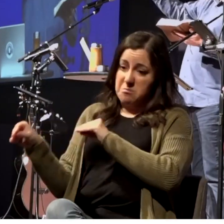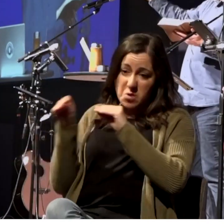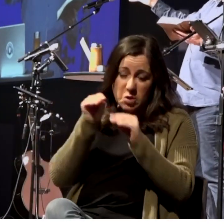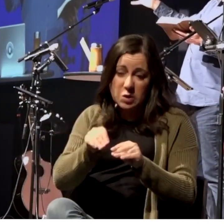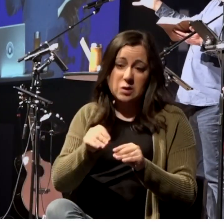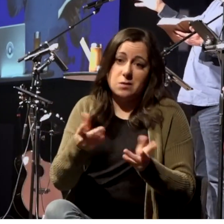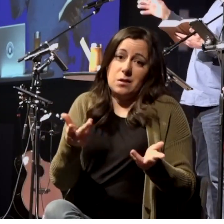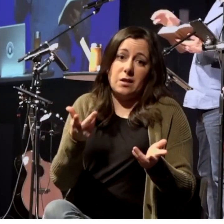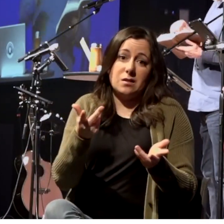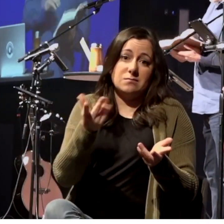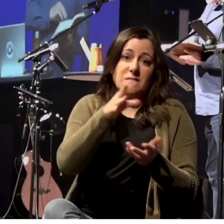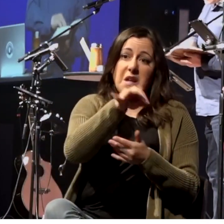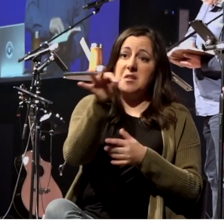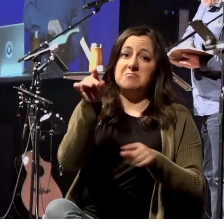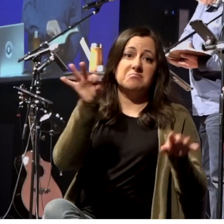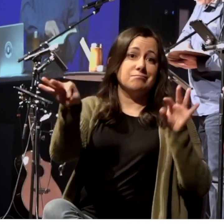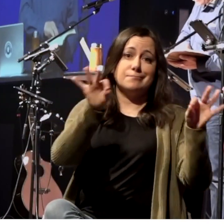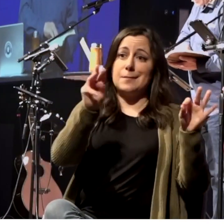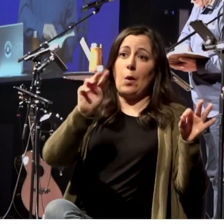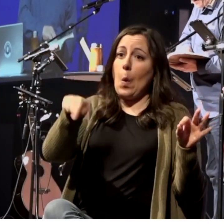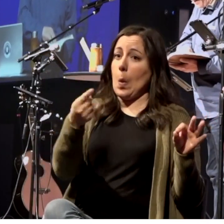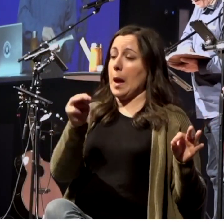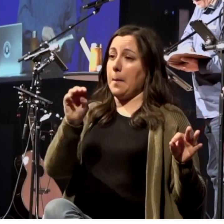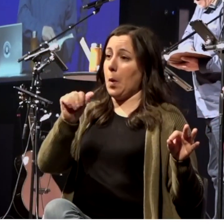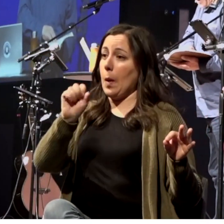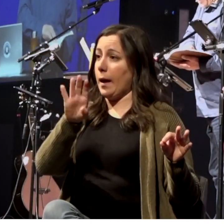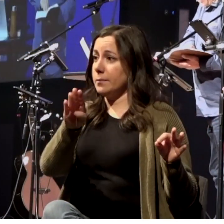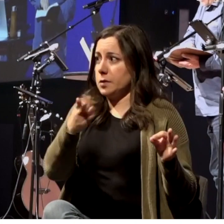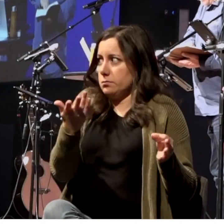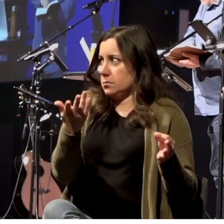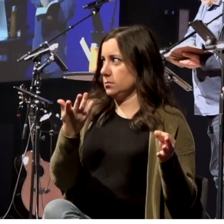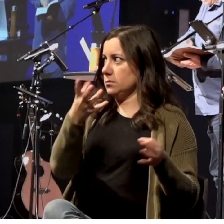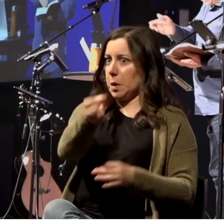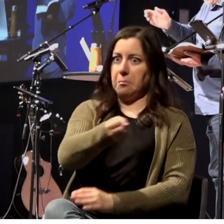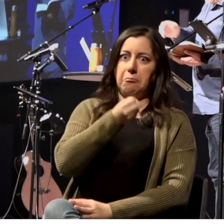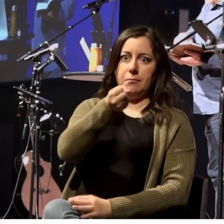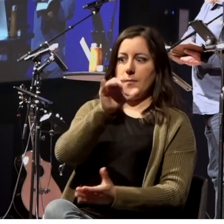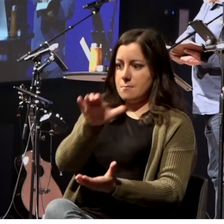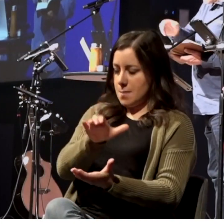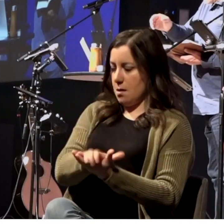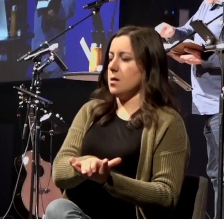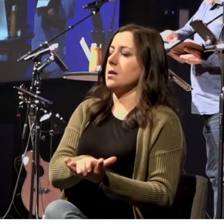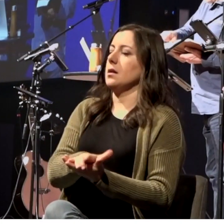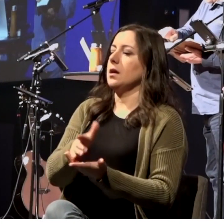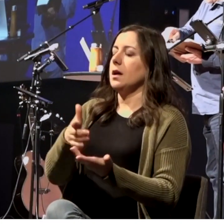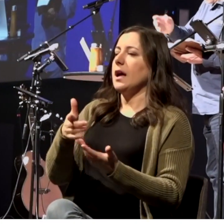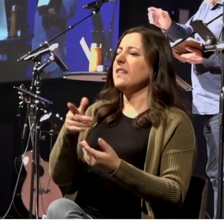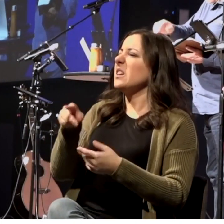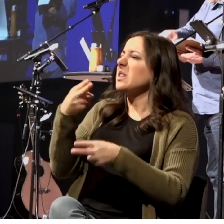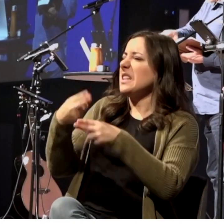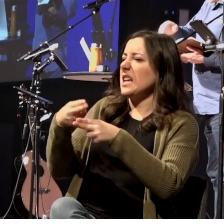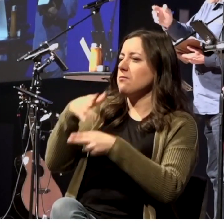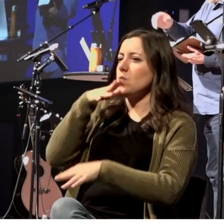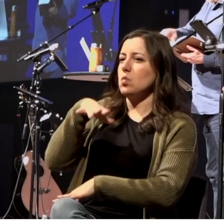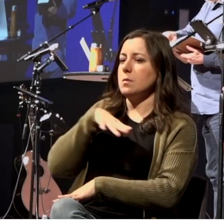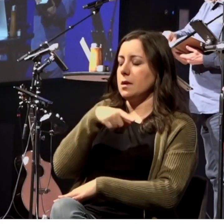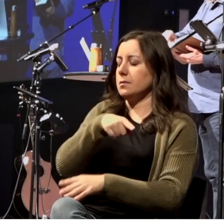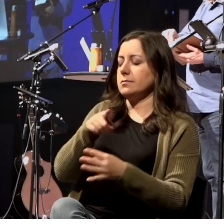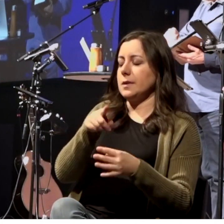Moabite women. Like, what else is going to happen there? And it gives us the name of the gals that they married